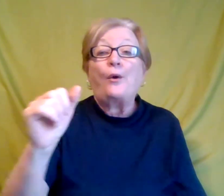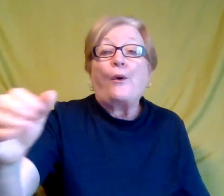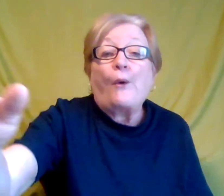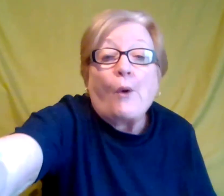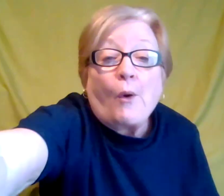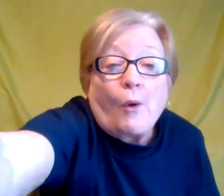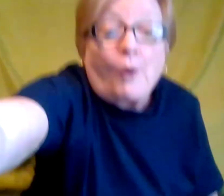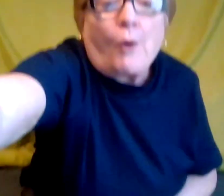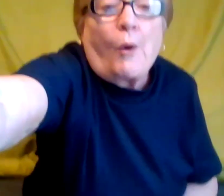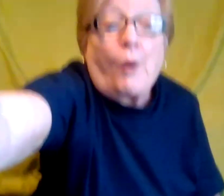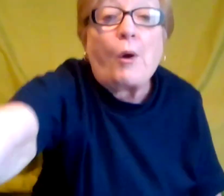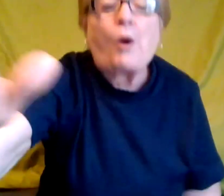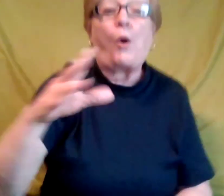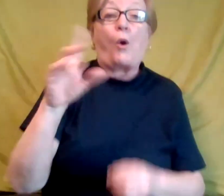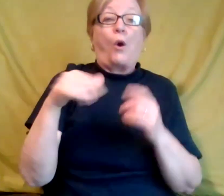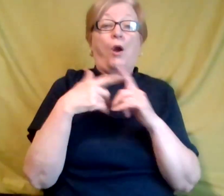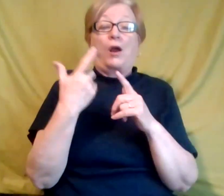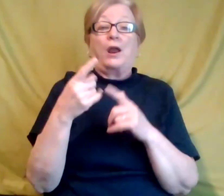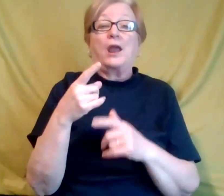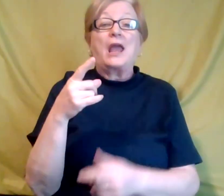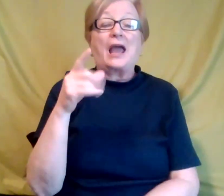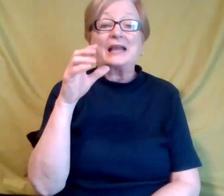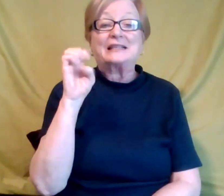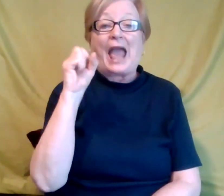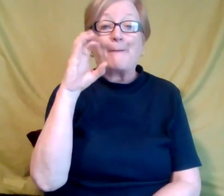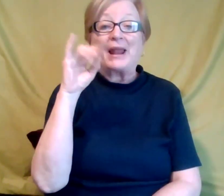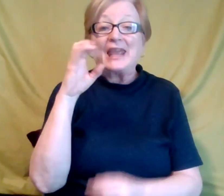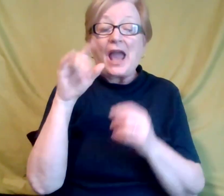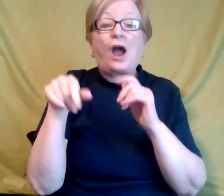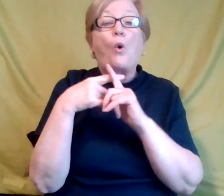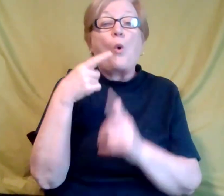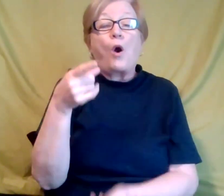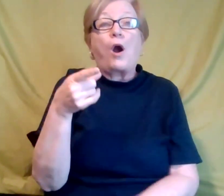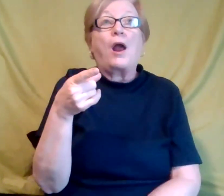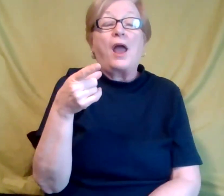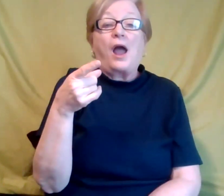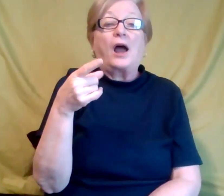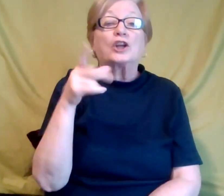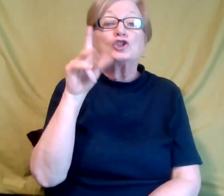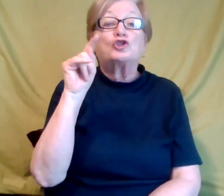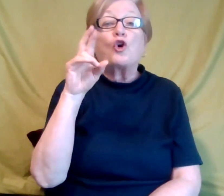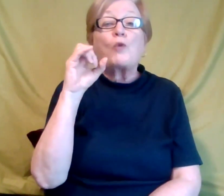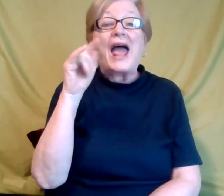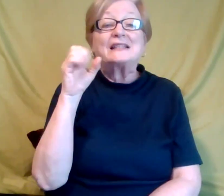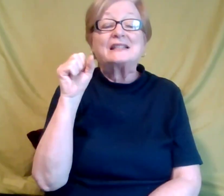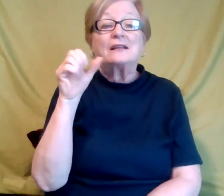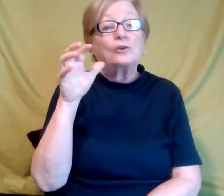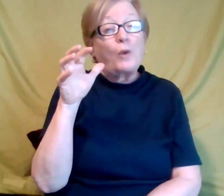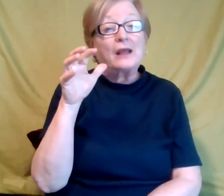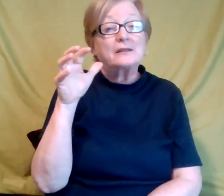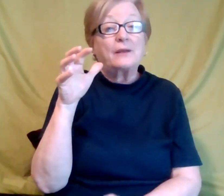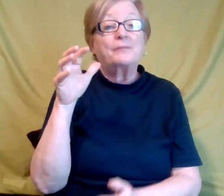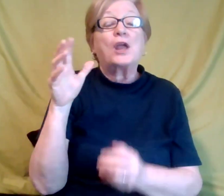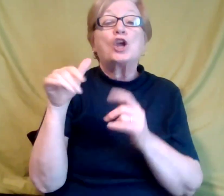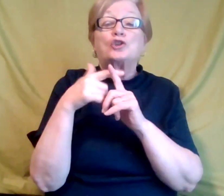there's a condition called dyscalculia and also Tourette's. So it's really important to remember also that